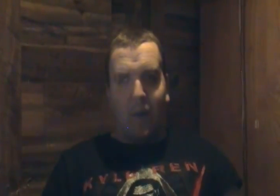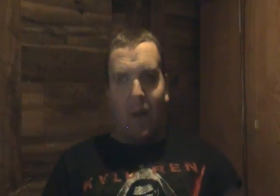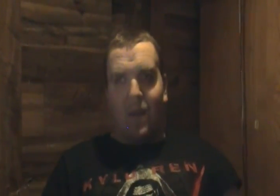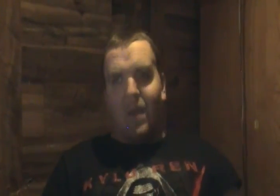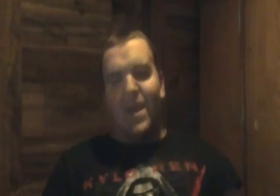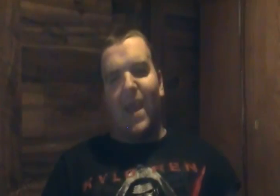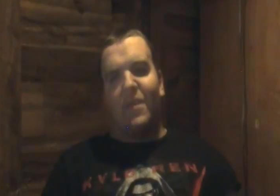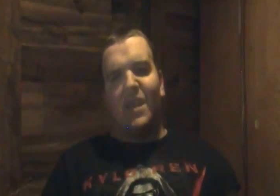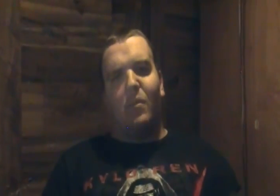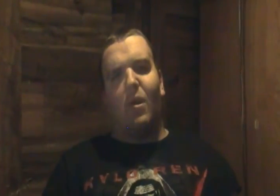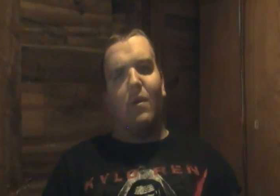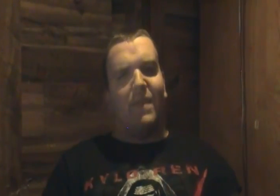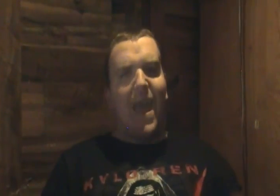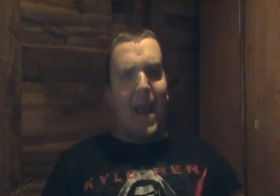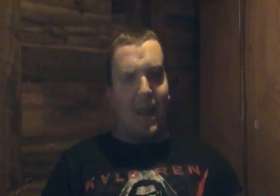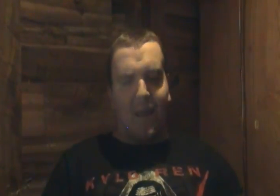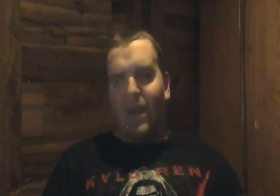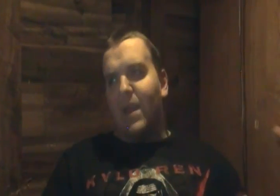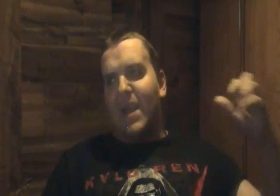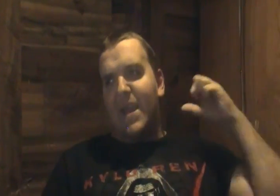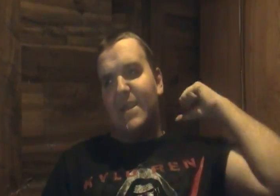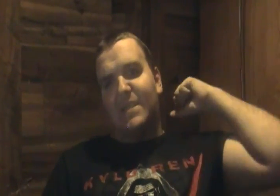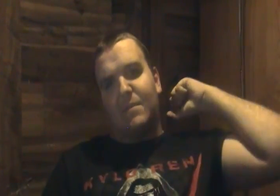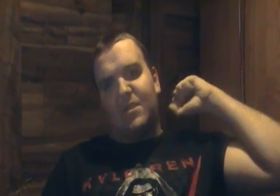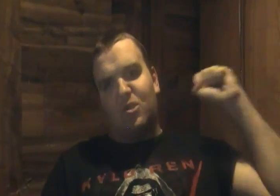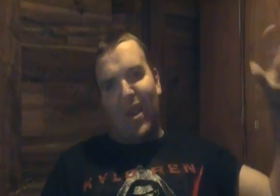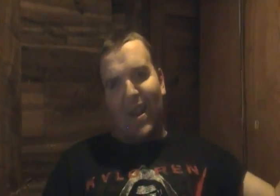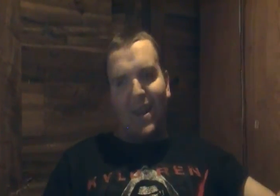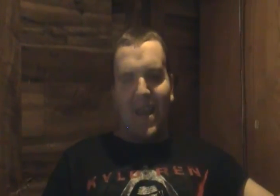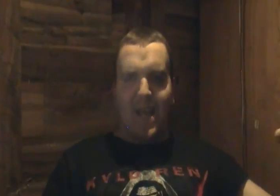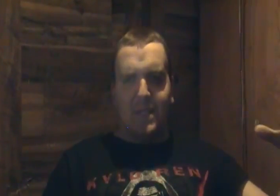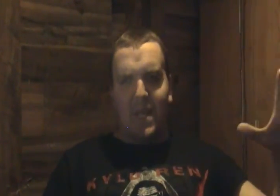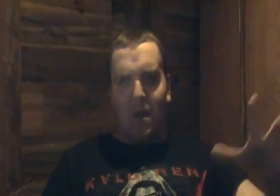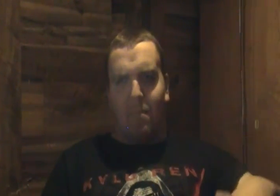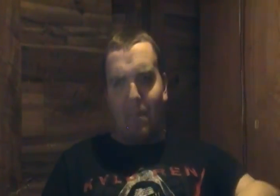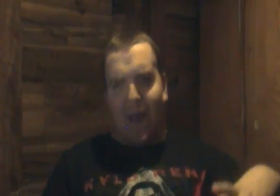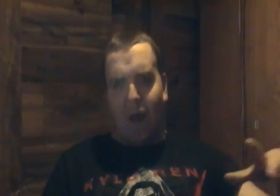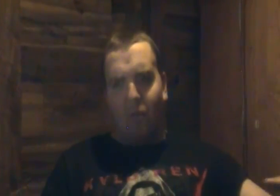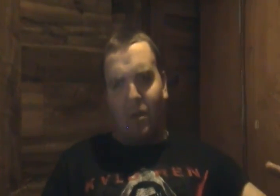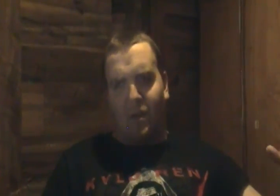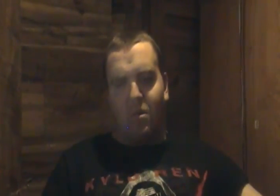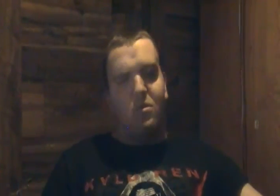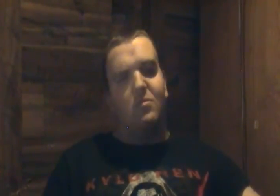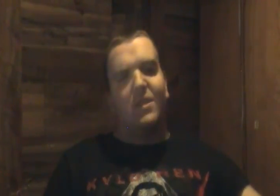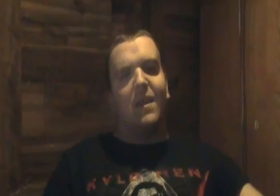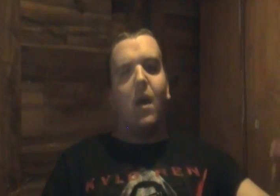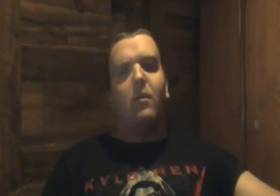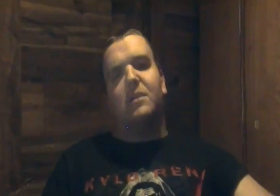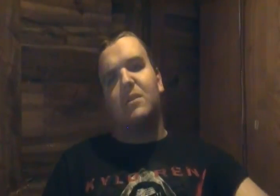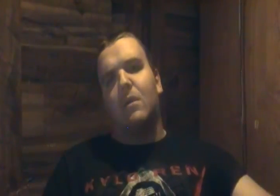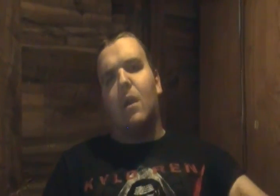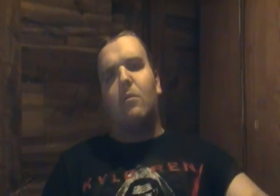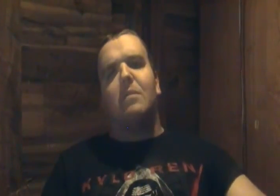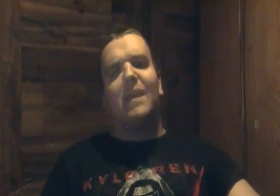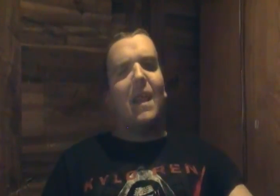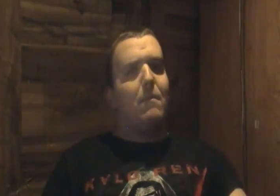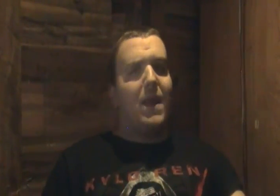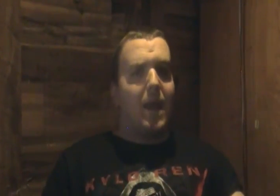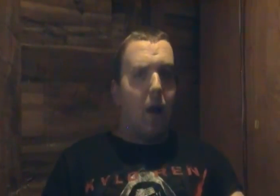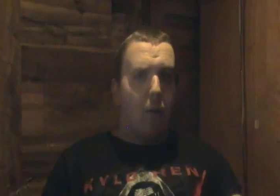going on you got the temple guard back he's tracking the kids down by all the clues and all this rooms that they've been in